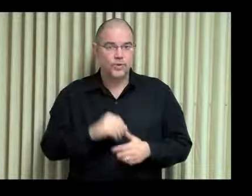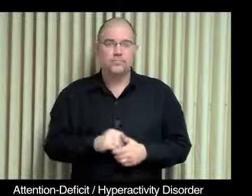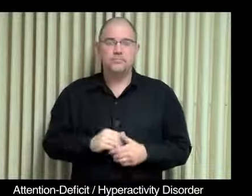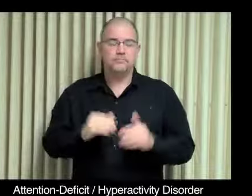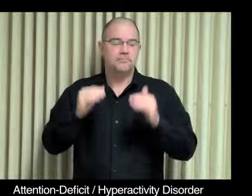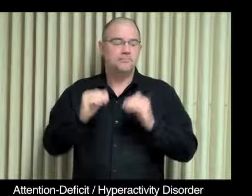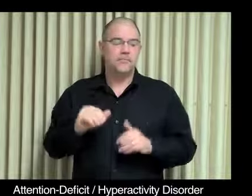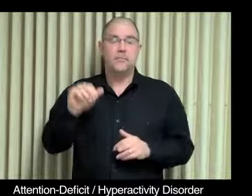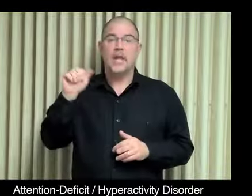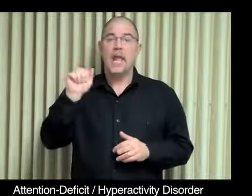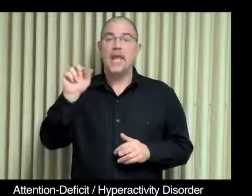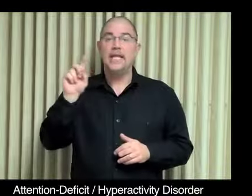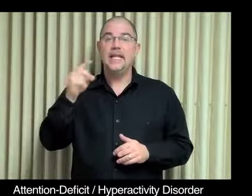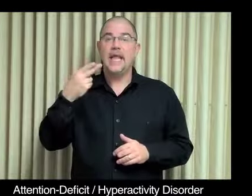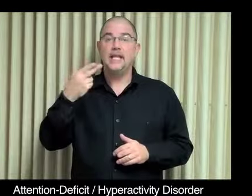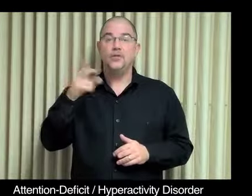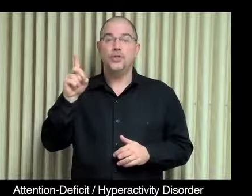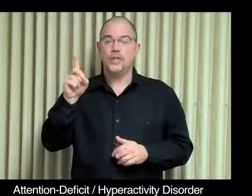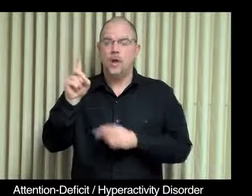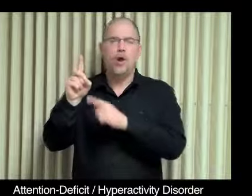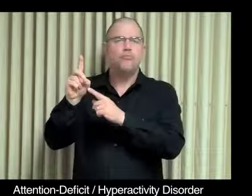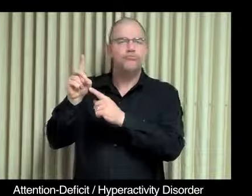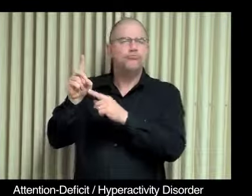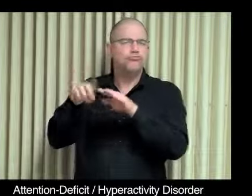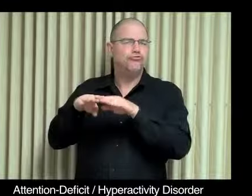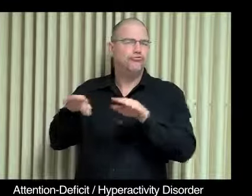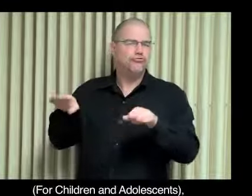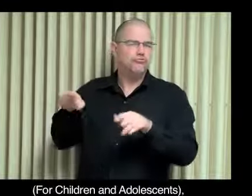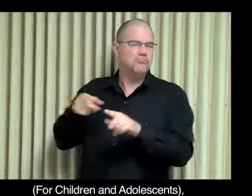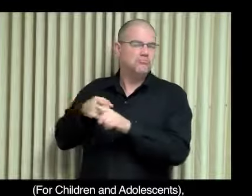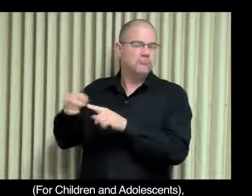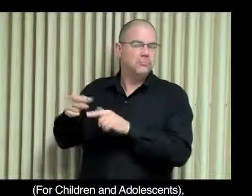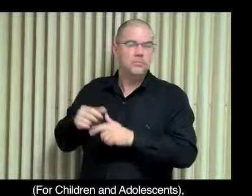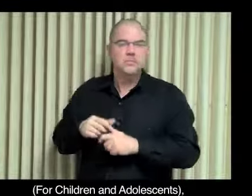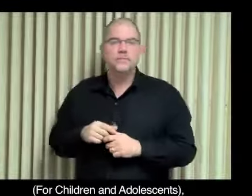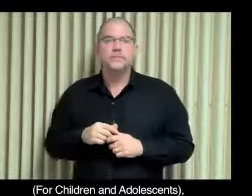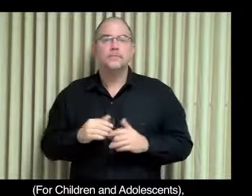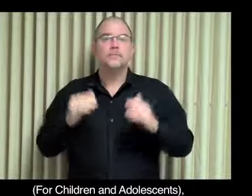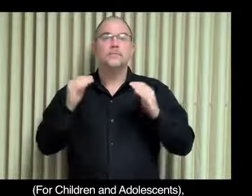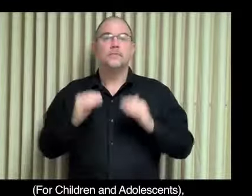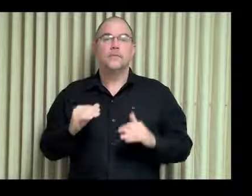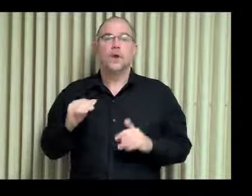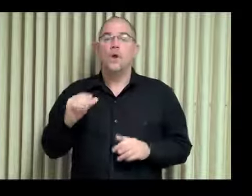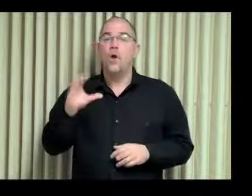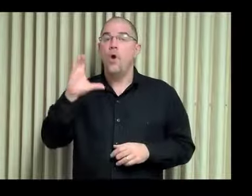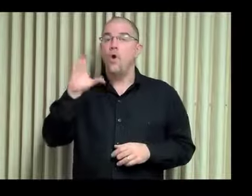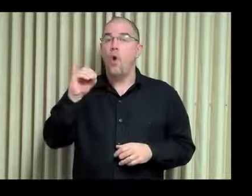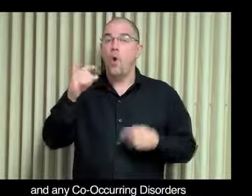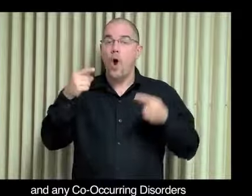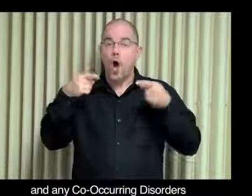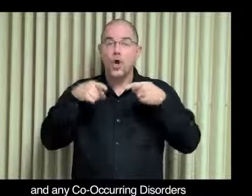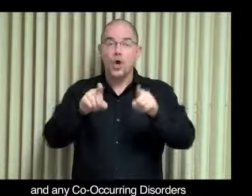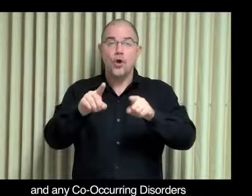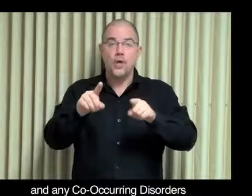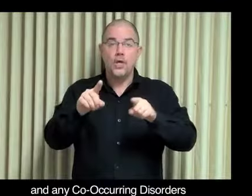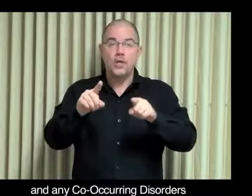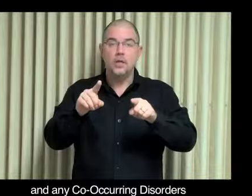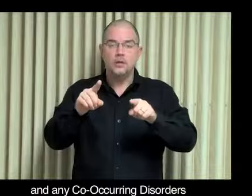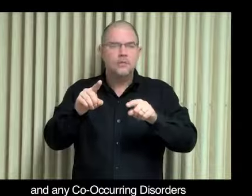attention deficit hyperactivity disorder, hyperactivity for children and adolescents, and any co-occurring